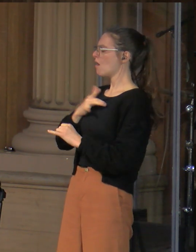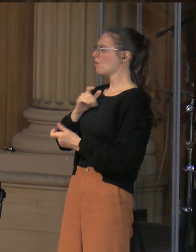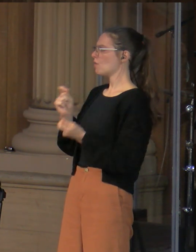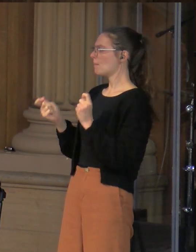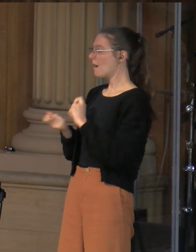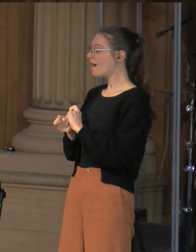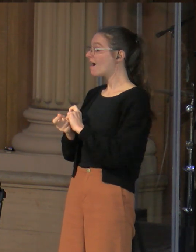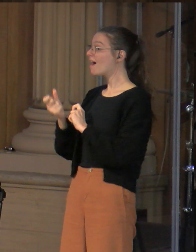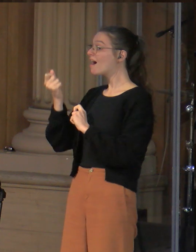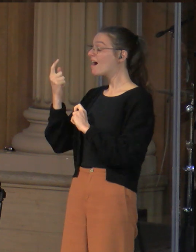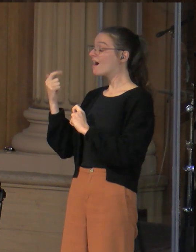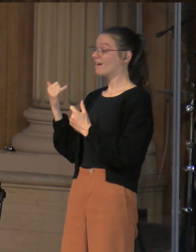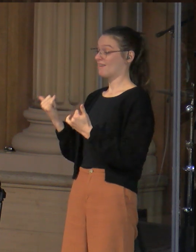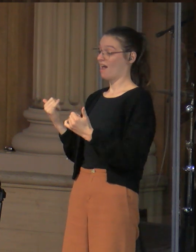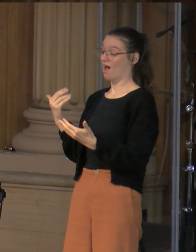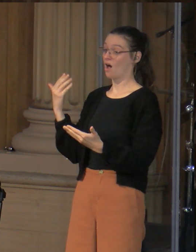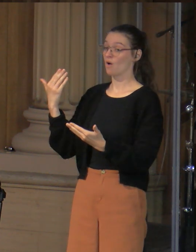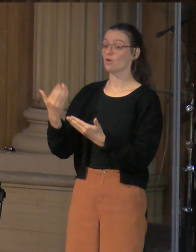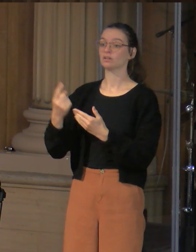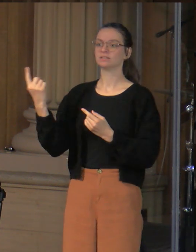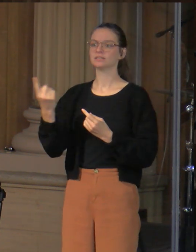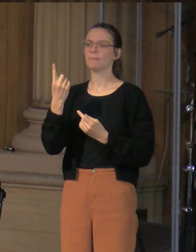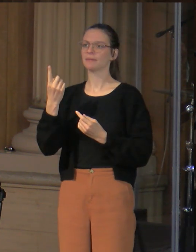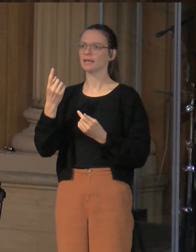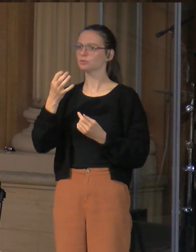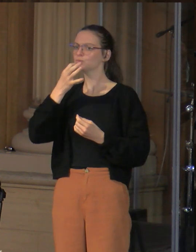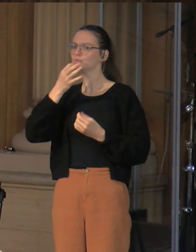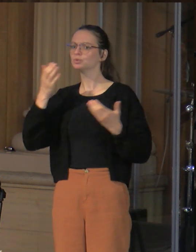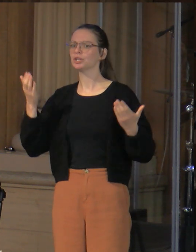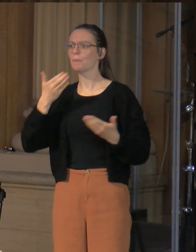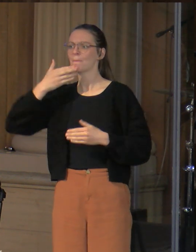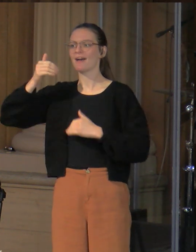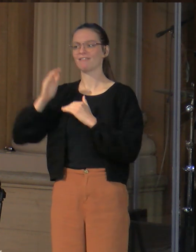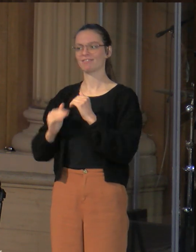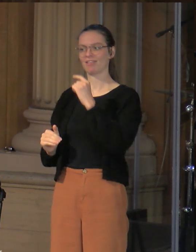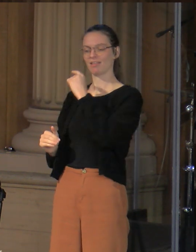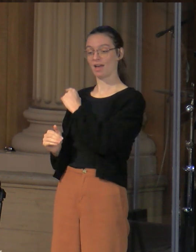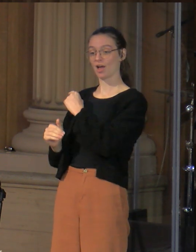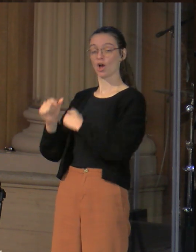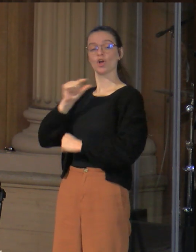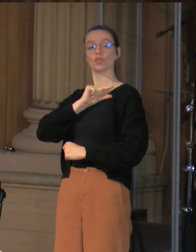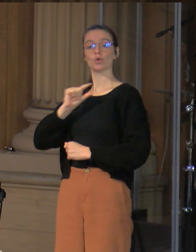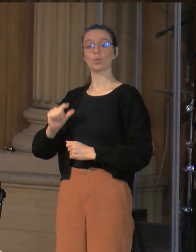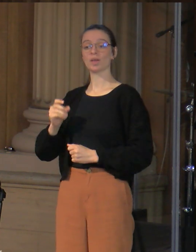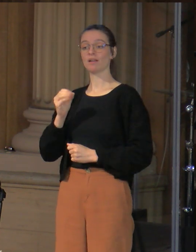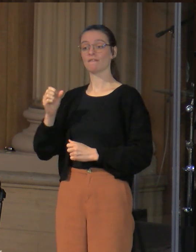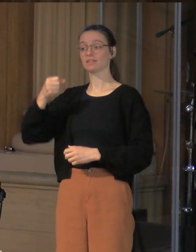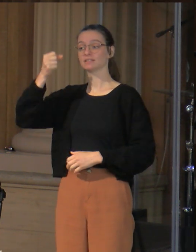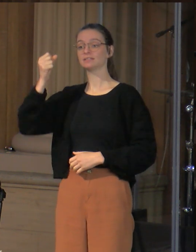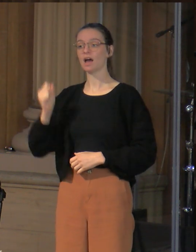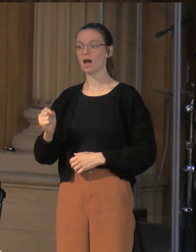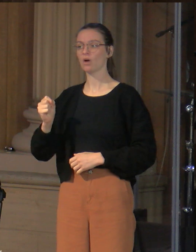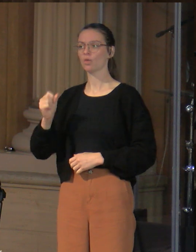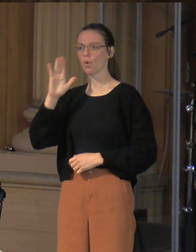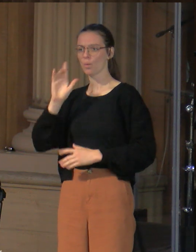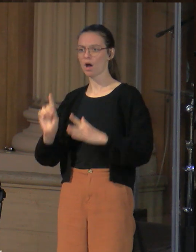The Queen of the South will rise up at the judgment with this generation and condemn it, for she came from the ends of the earth to hear the wisdom of Solomon.